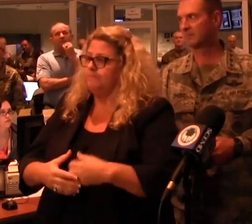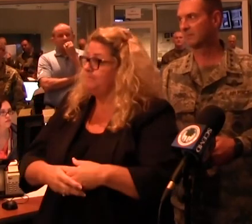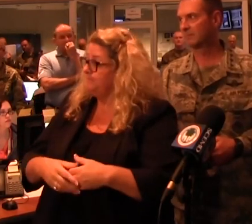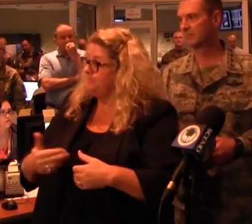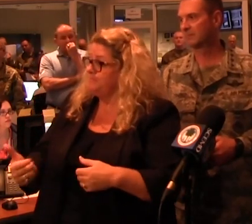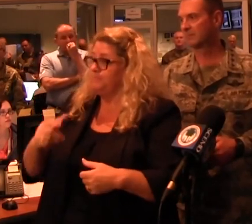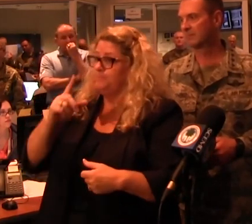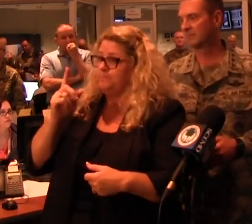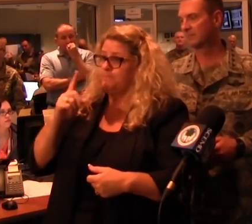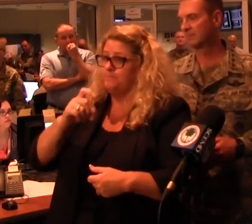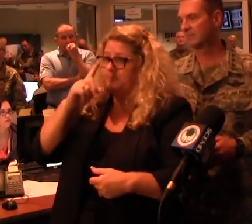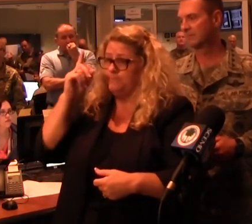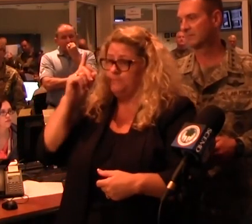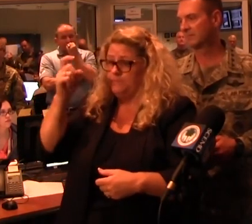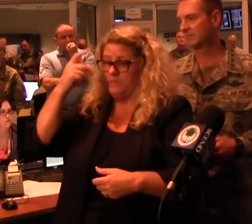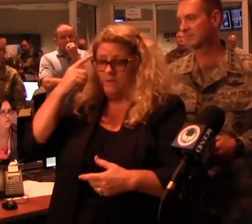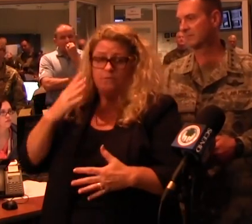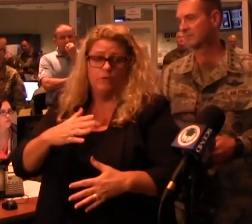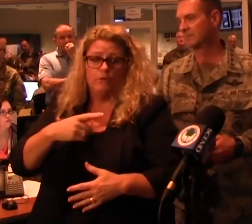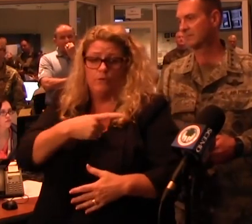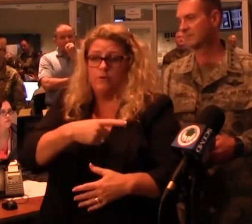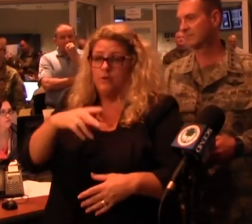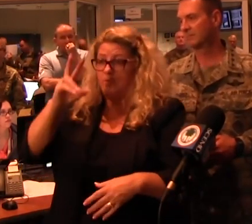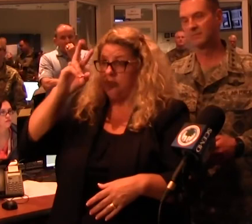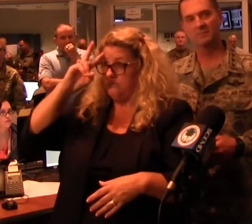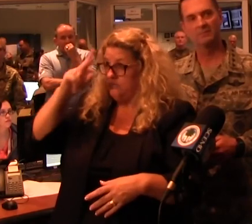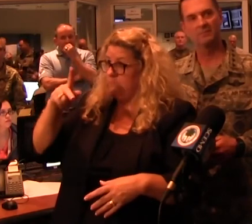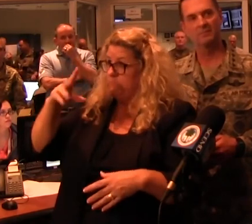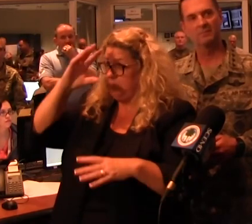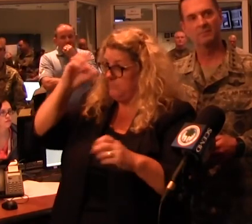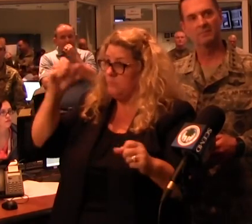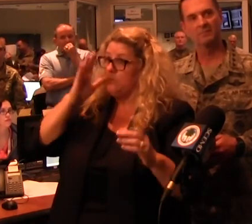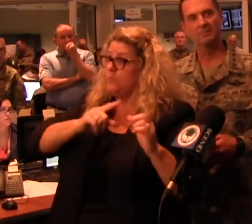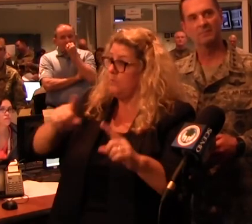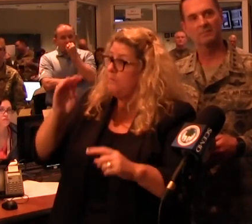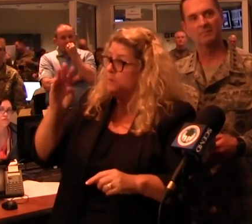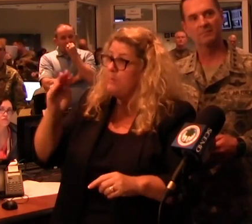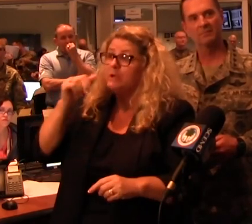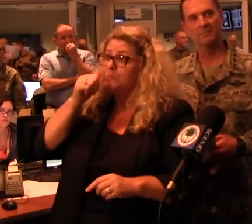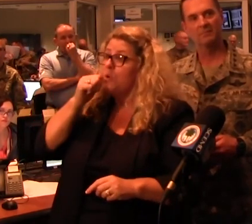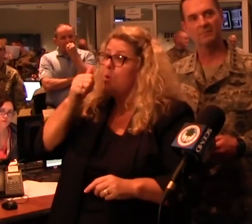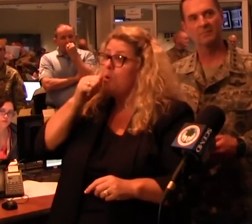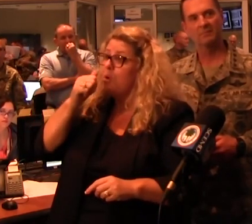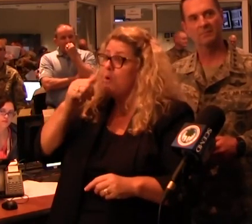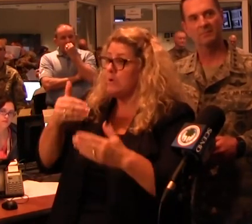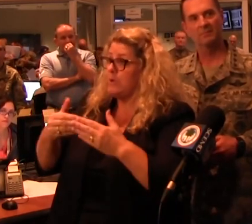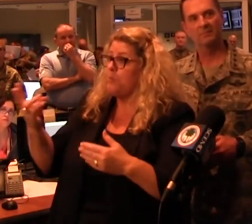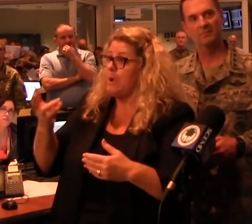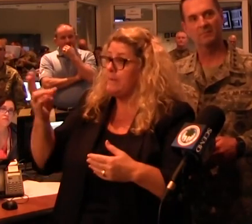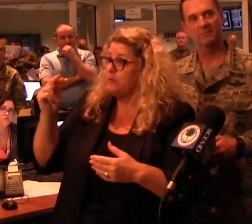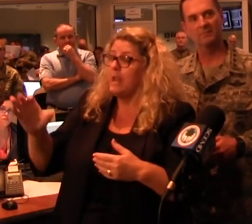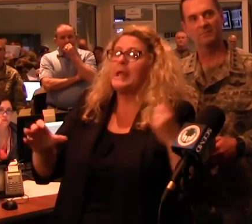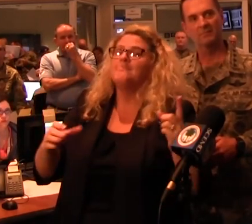Yes. Governor, do we know if the President and Vice President will be visiting the Myrtle Beach area tomorrow? If he'll be in the Wilmington area? We